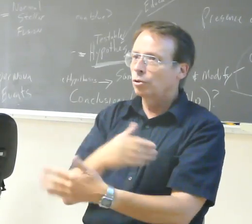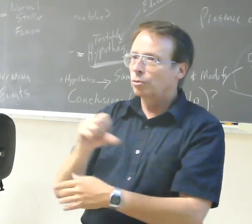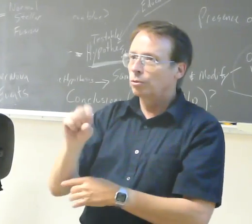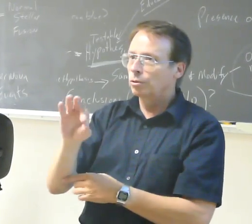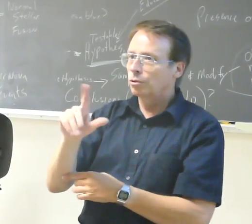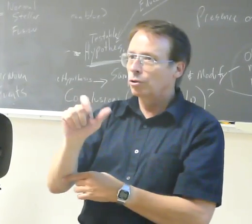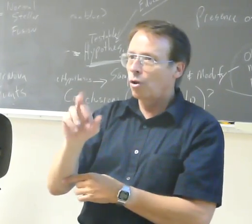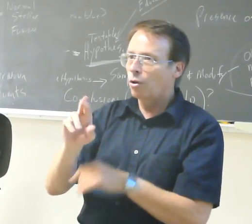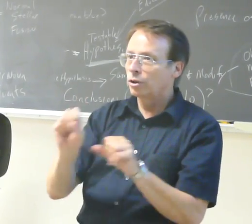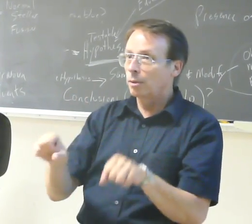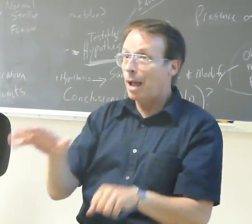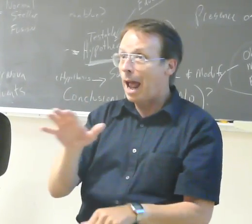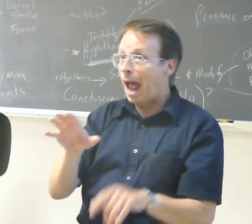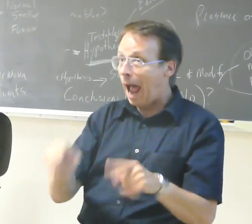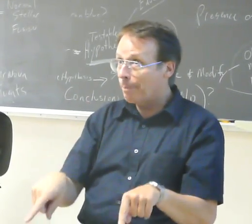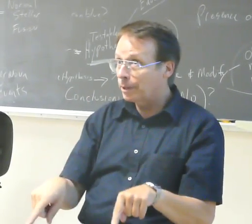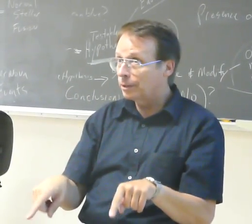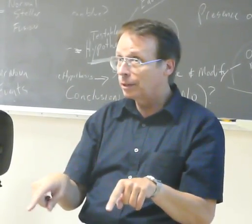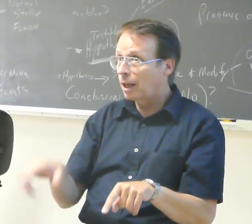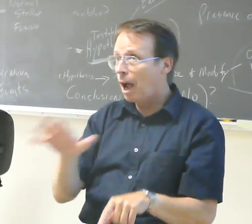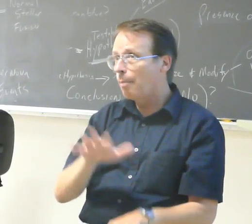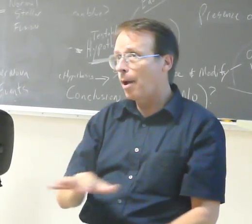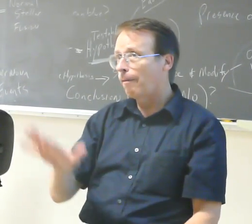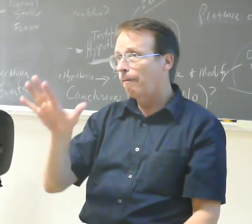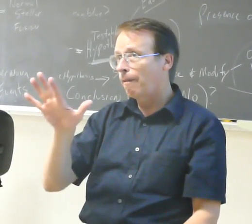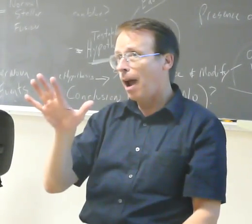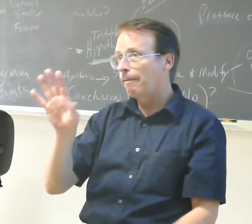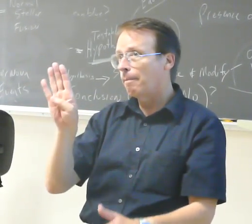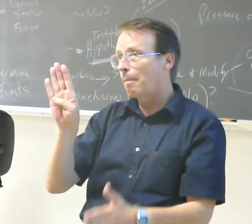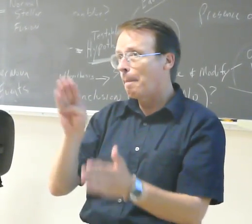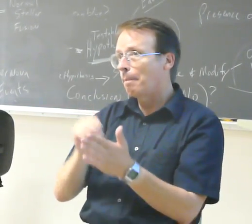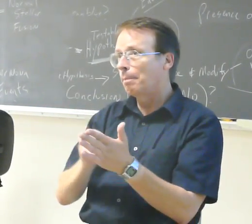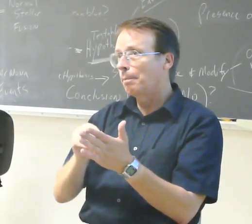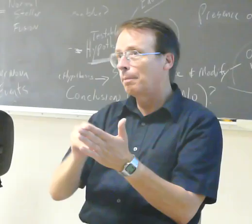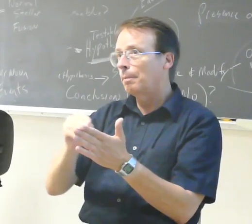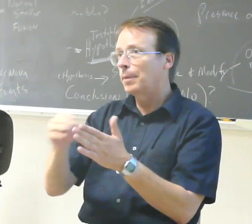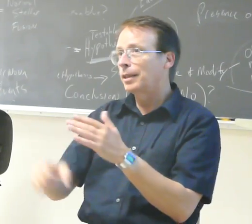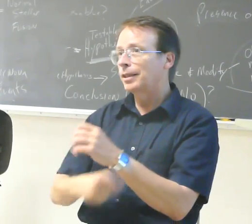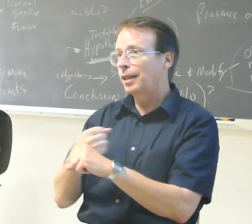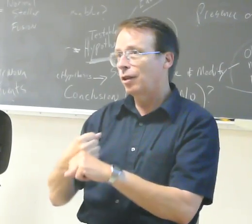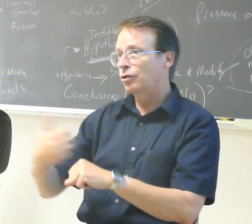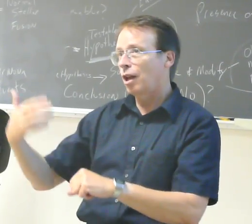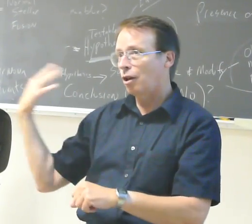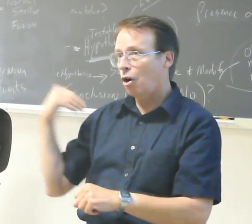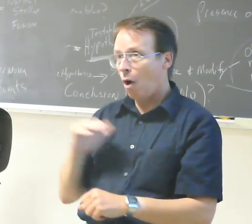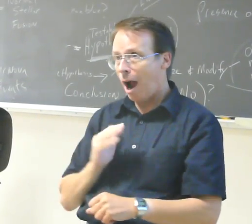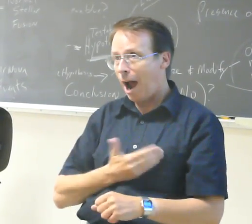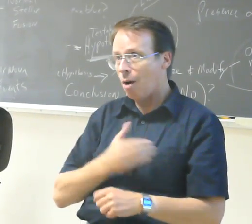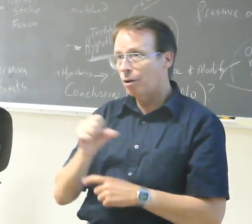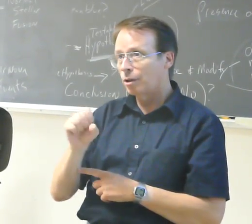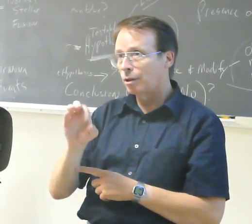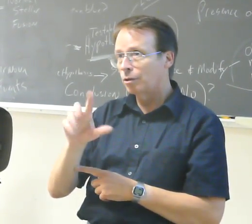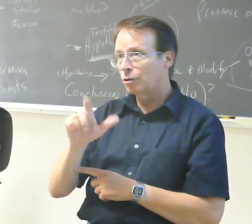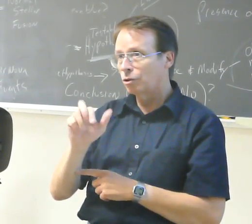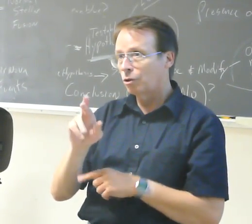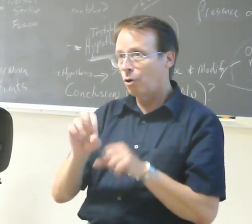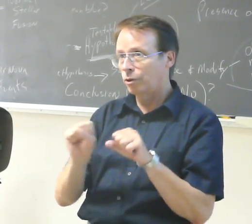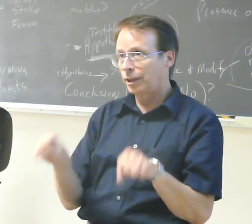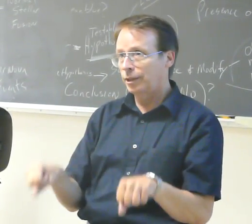about 5 billion years ago. 5 billion years ago. Our solar system was